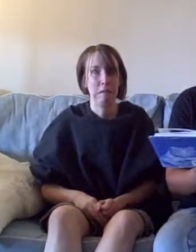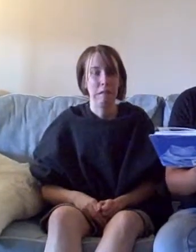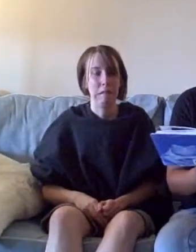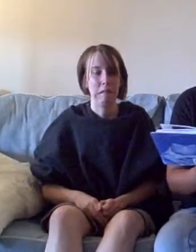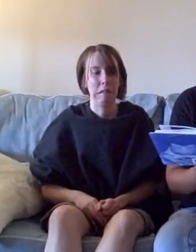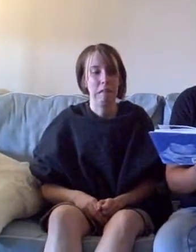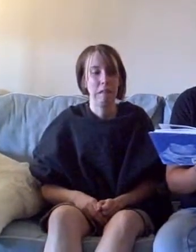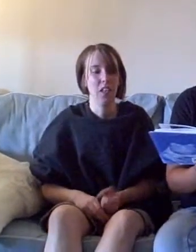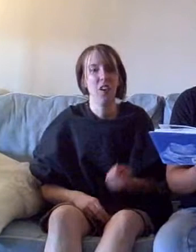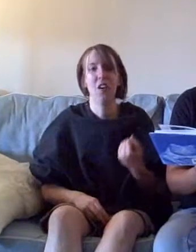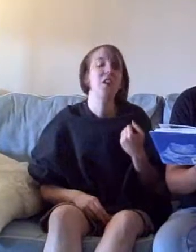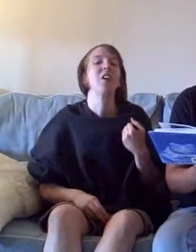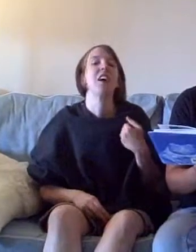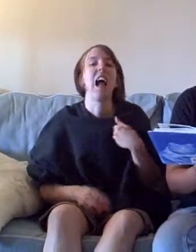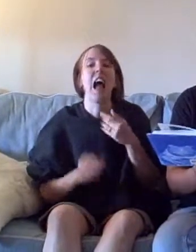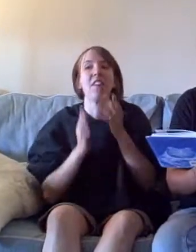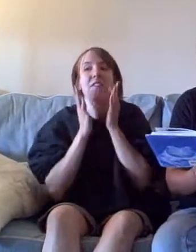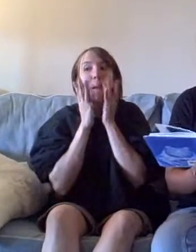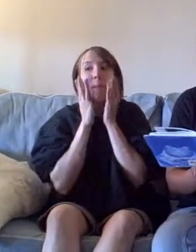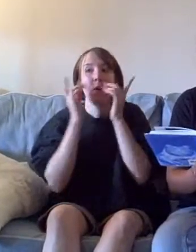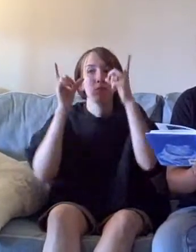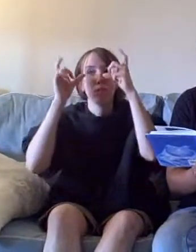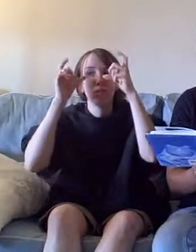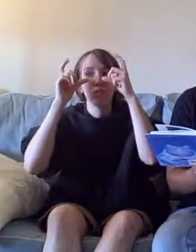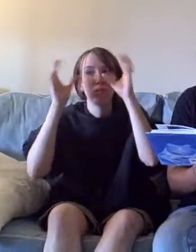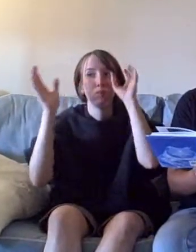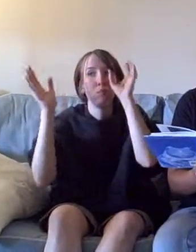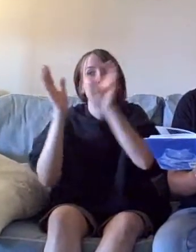Or have an embarrassing photograph published.